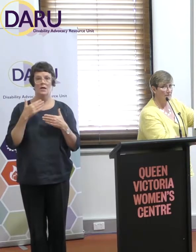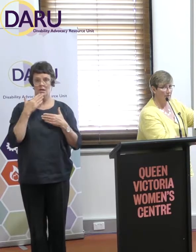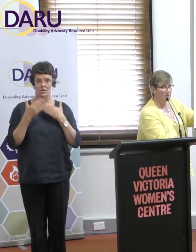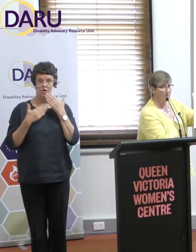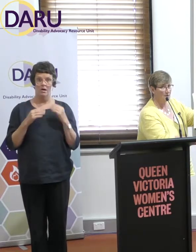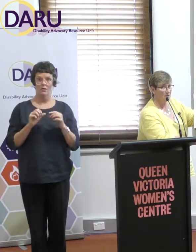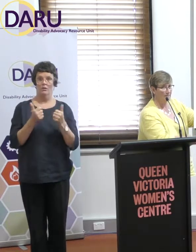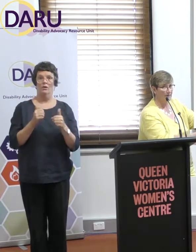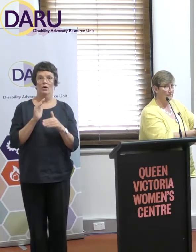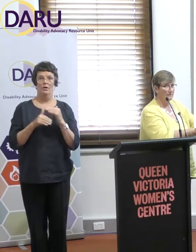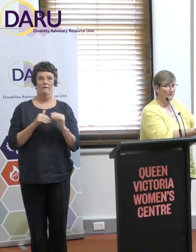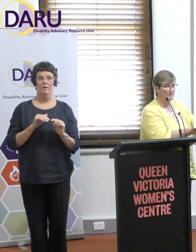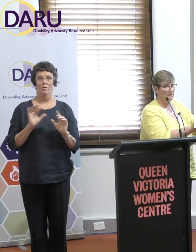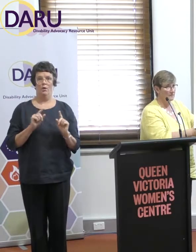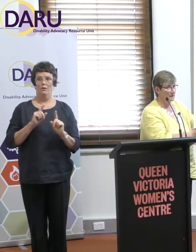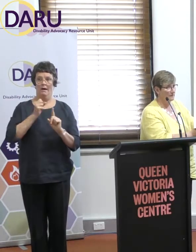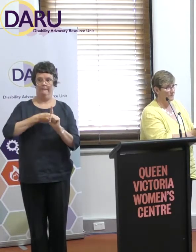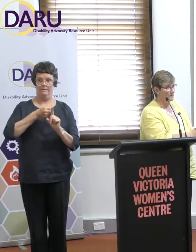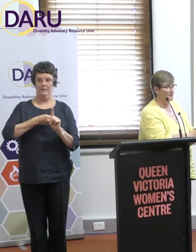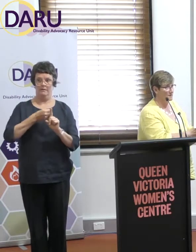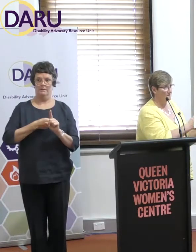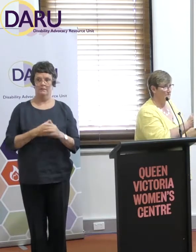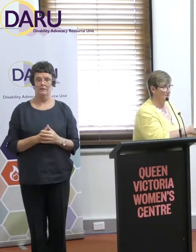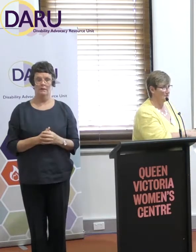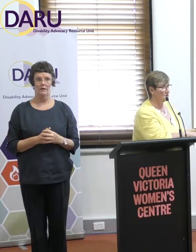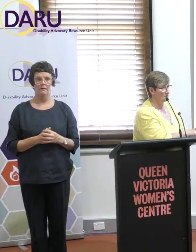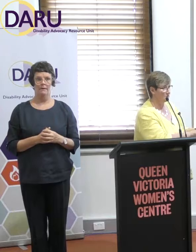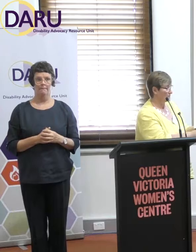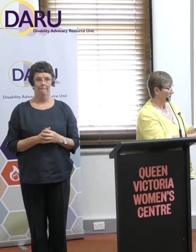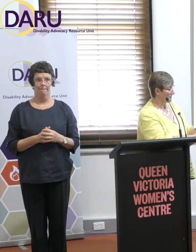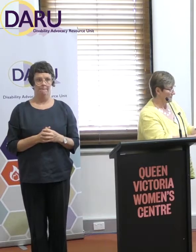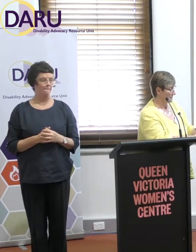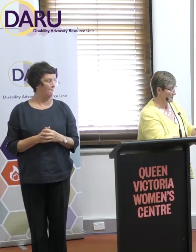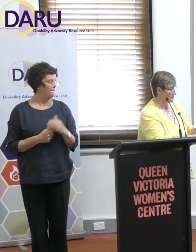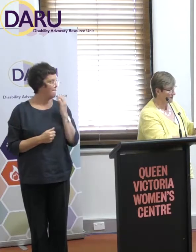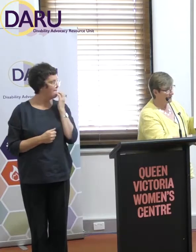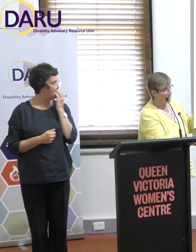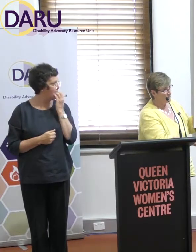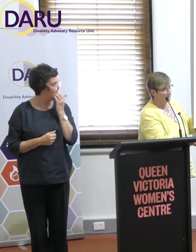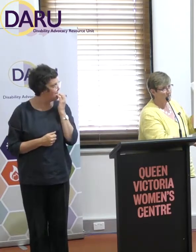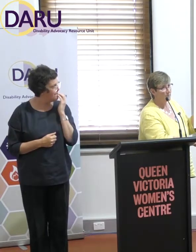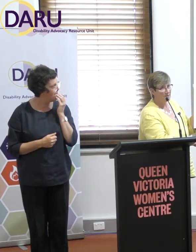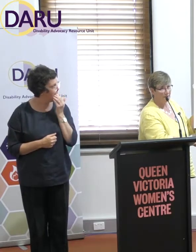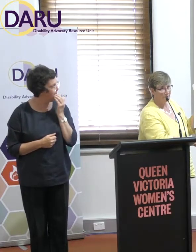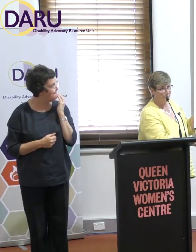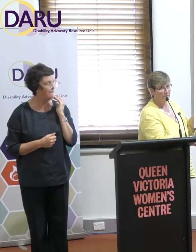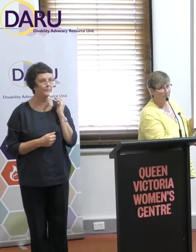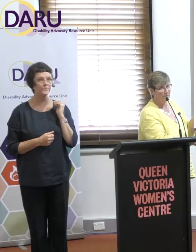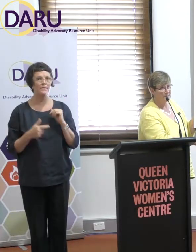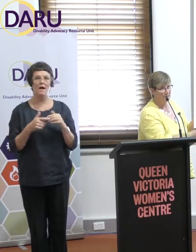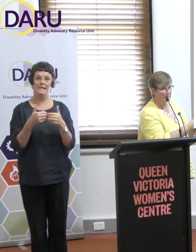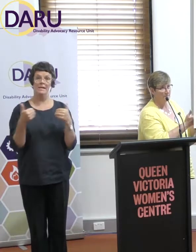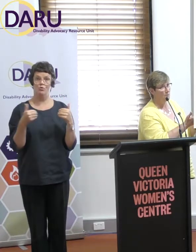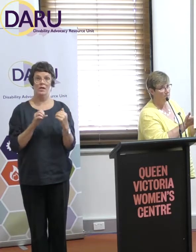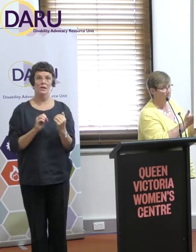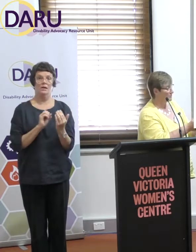read about what advocates do, actually. That, we only discovered that afterwards, it wasn't an intention, it just worked out like that. So, I've separated that out and put it on